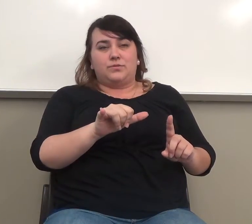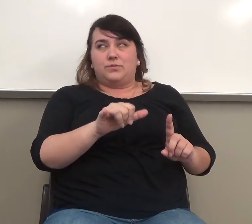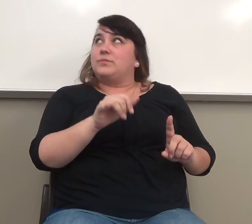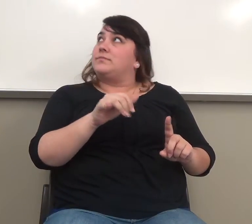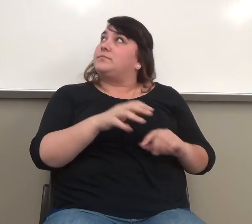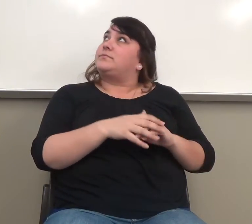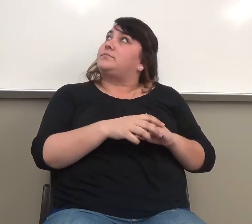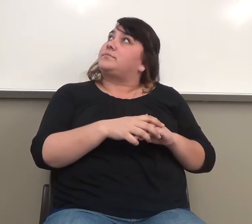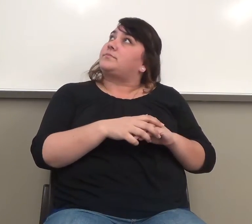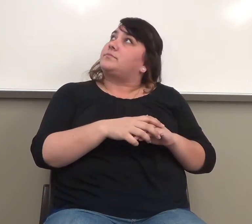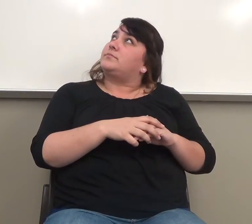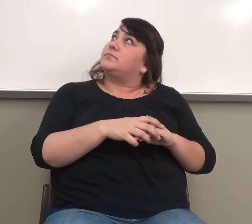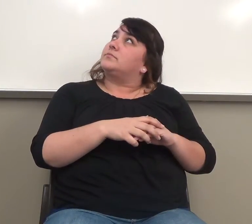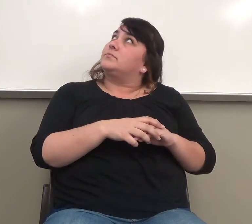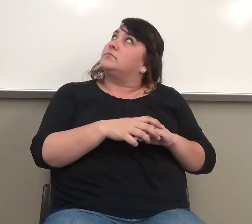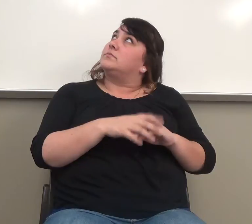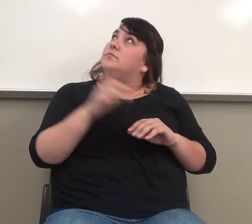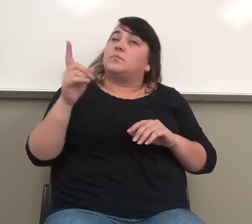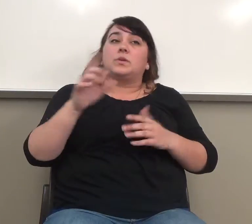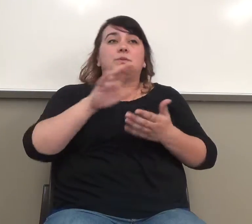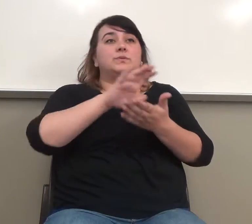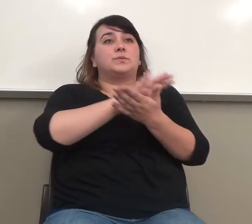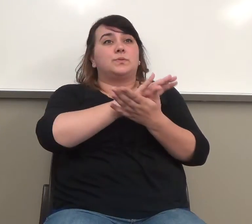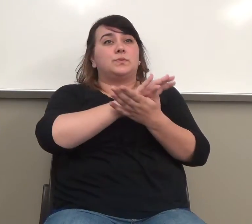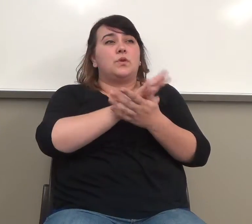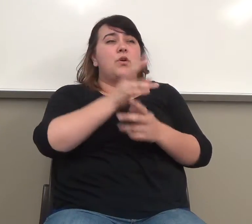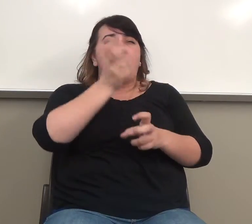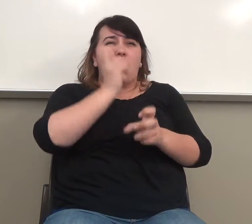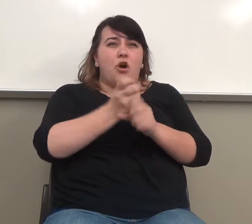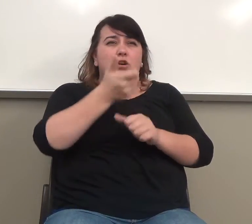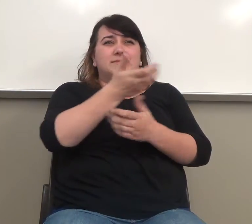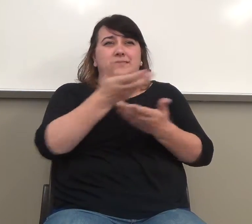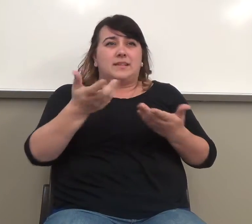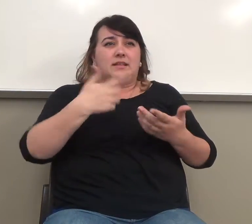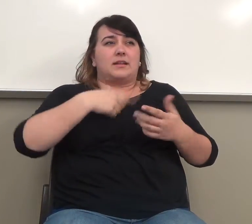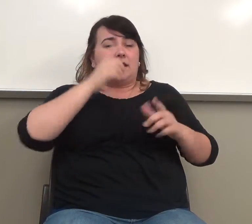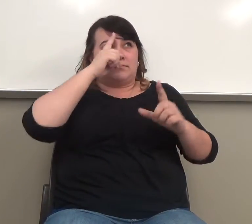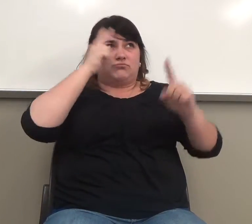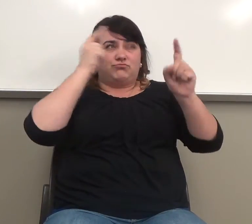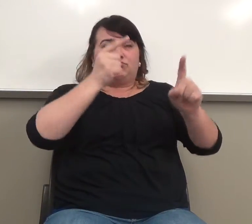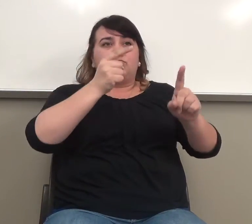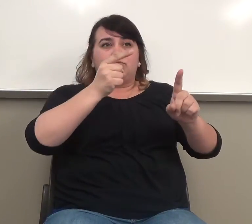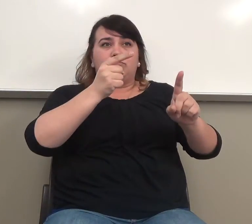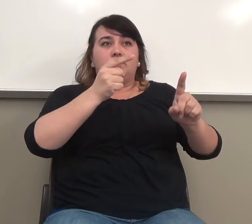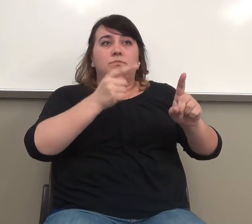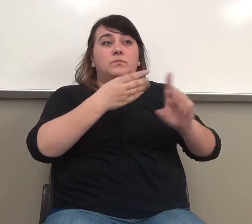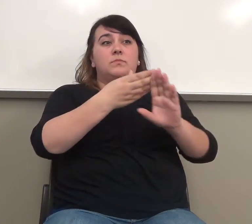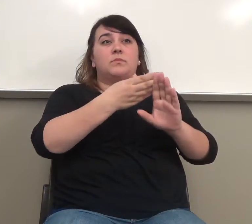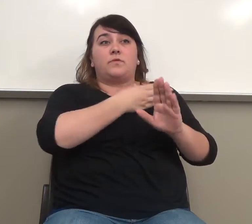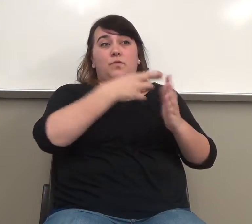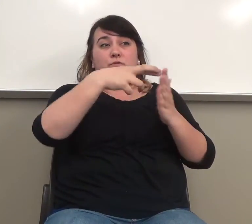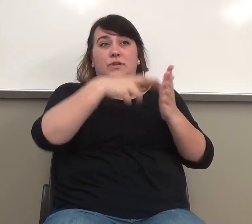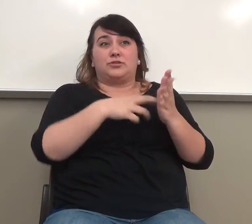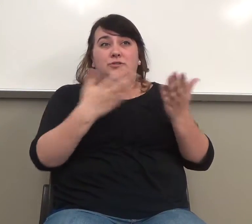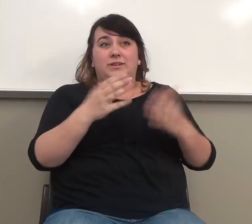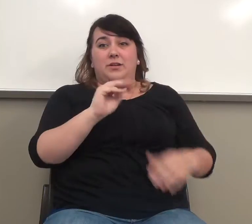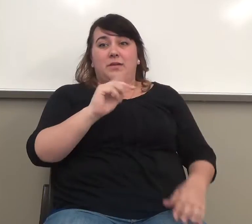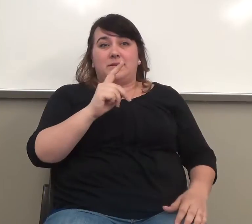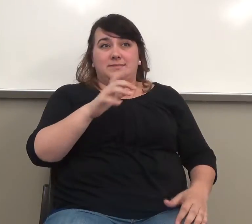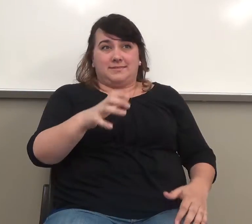Okay? So this person says, school is the hardest thing I've set my mind to. Before enrolling at MPC, I took a couple of years